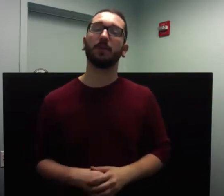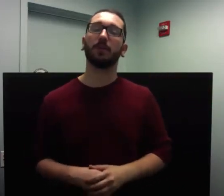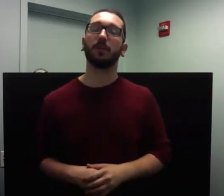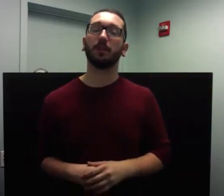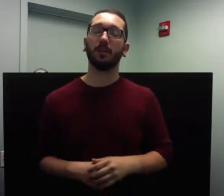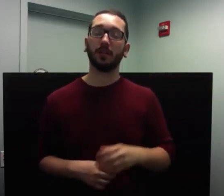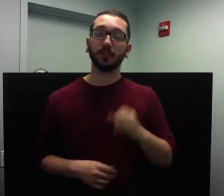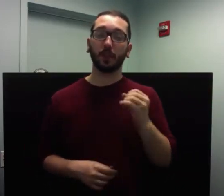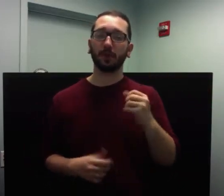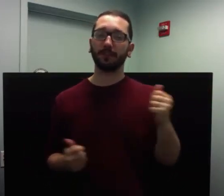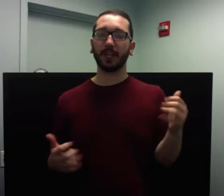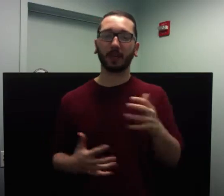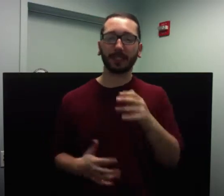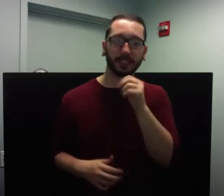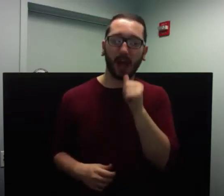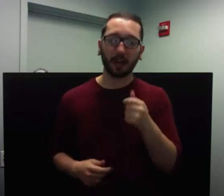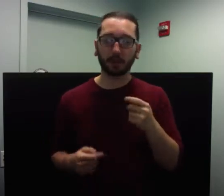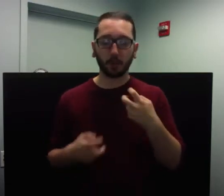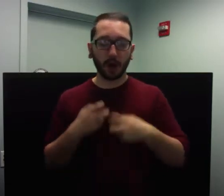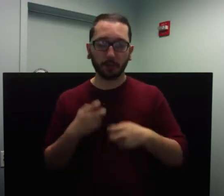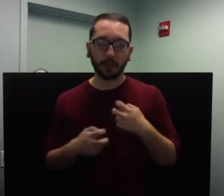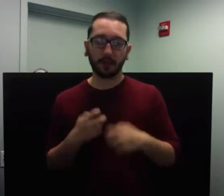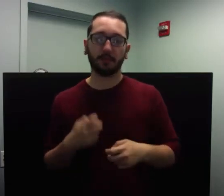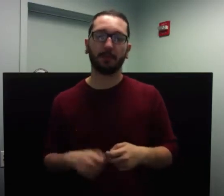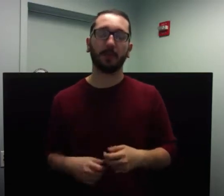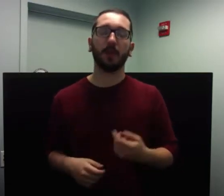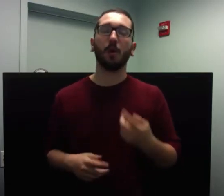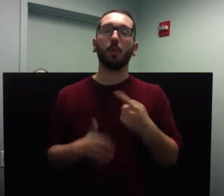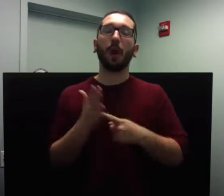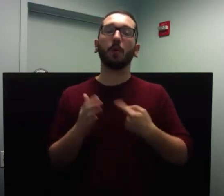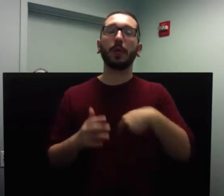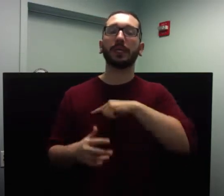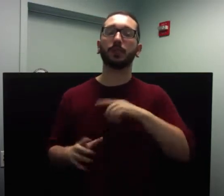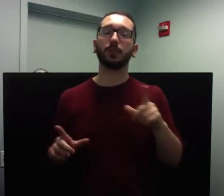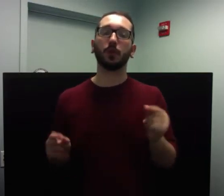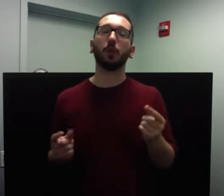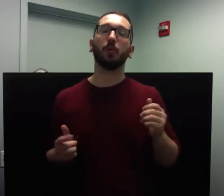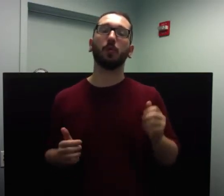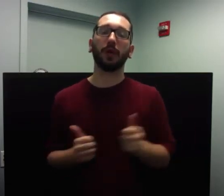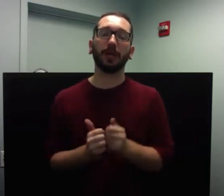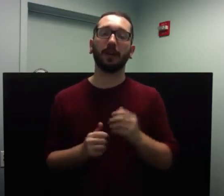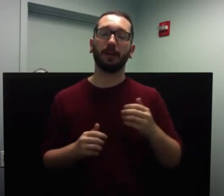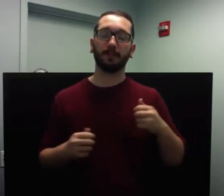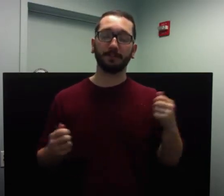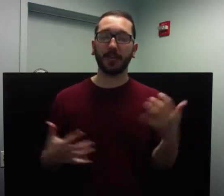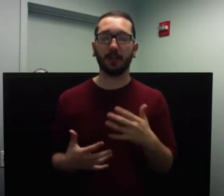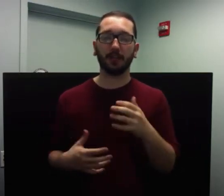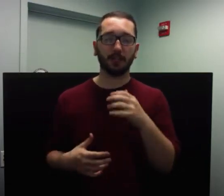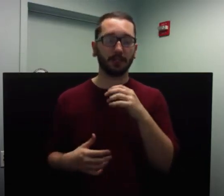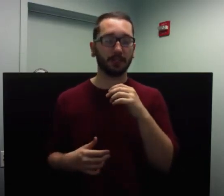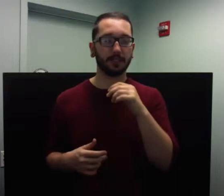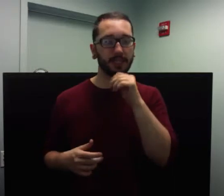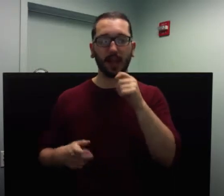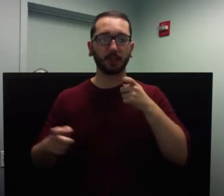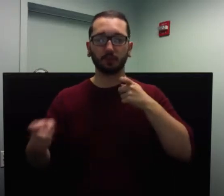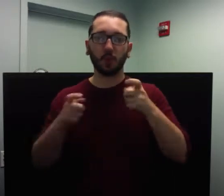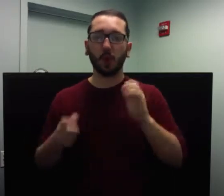problem. What we do with the fear is what determines how we live our lives. Although we can't eliminate fear,